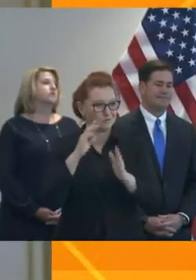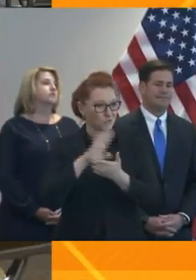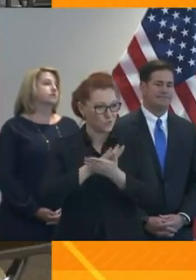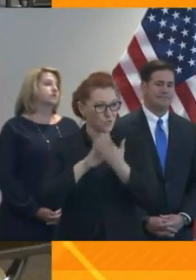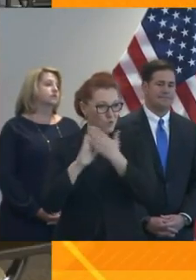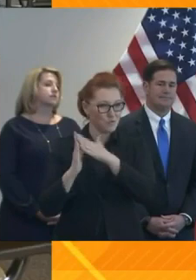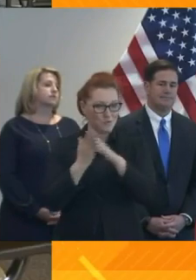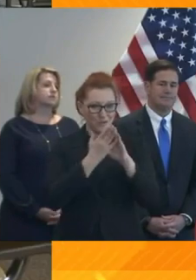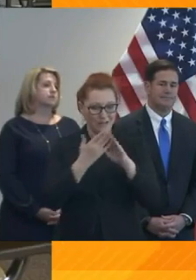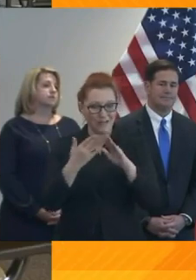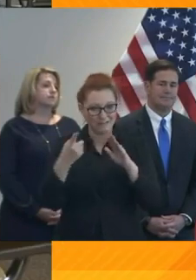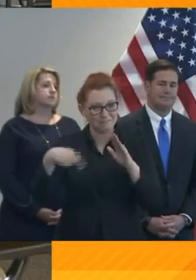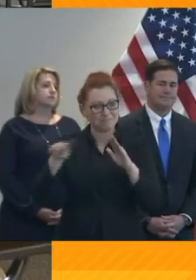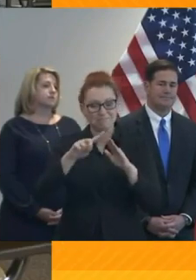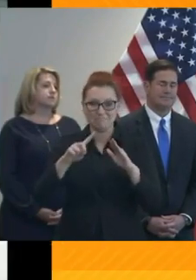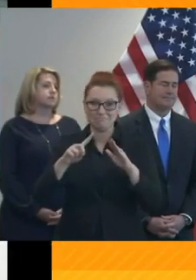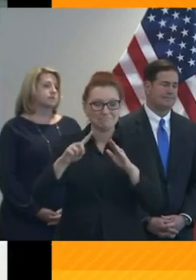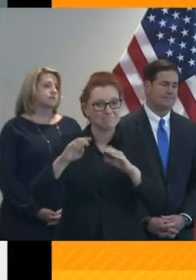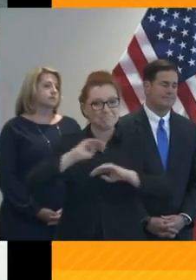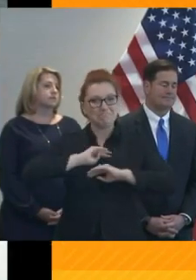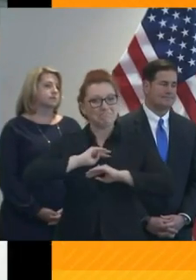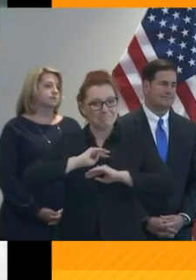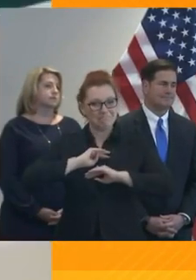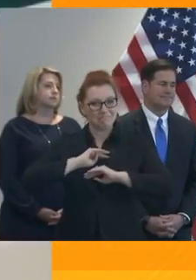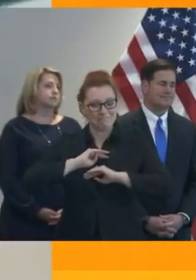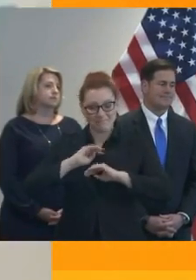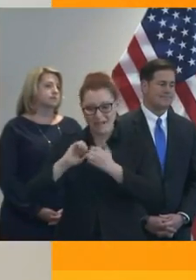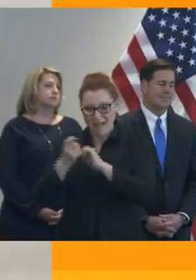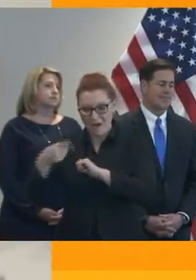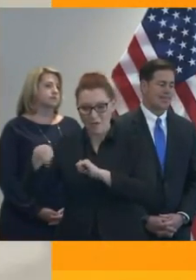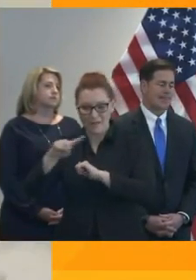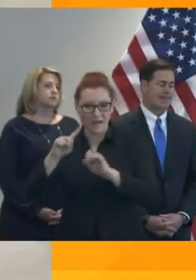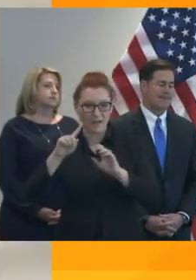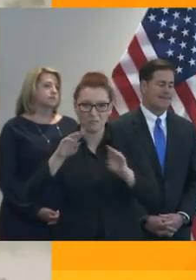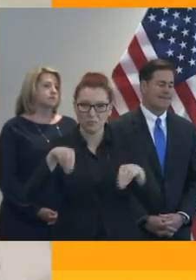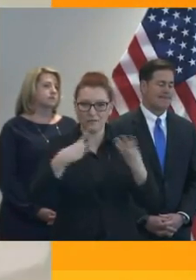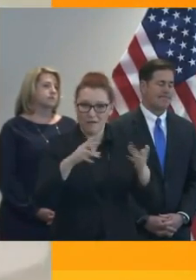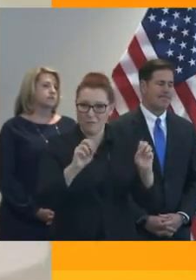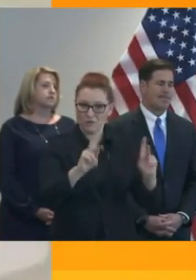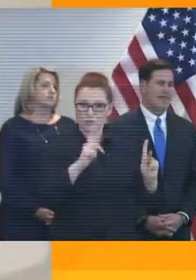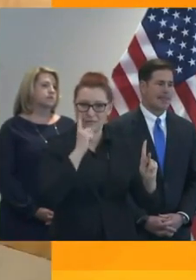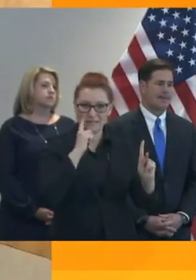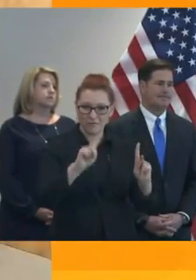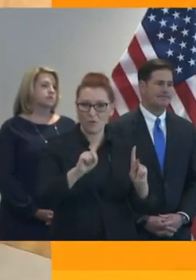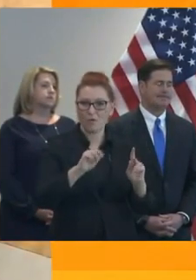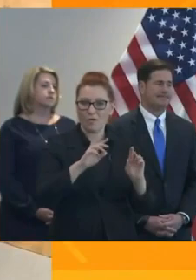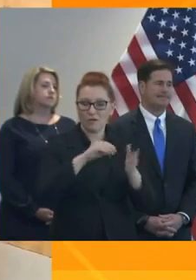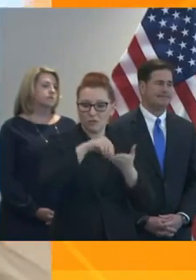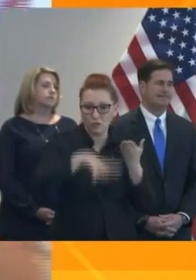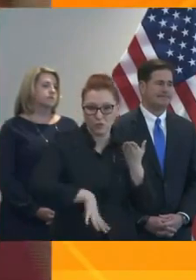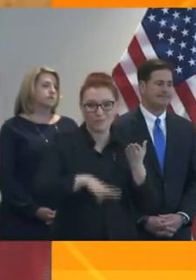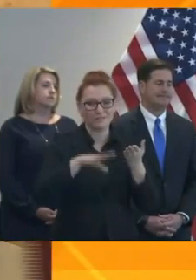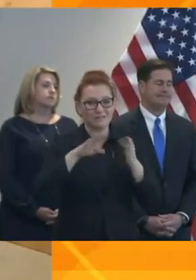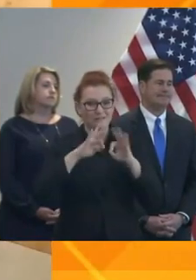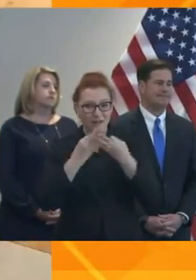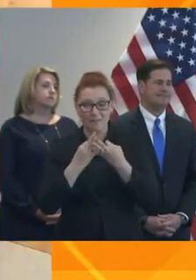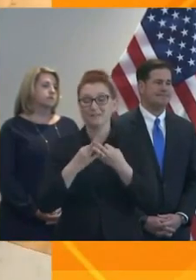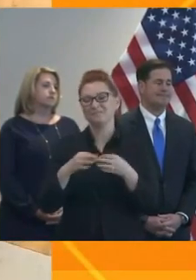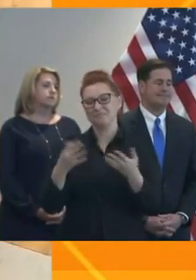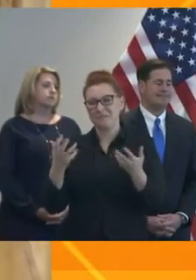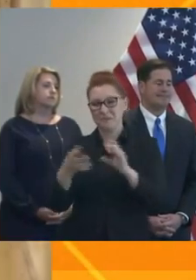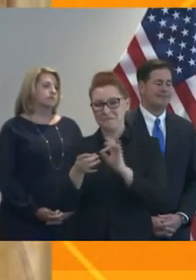rising to meet this moment and serve their students and families. But I'd also like to share some of these with you today.